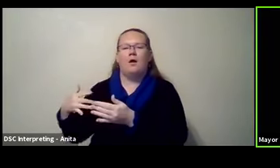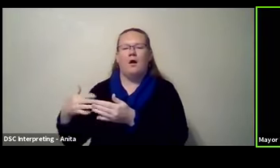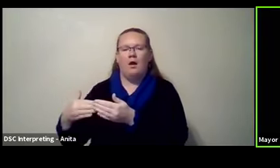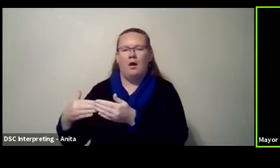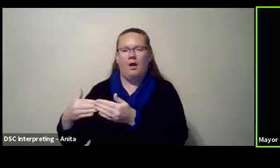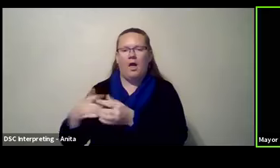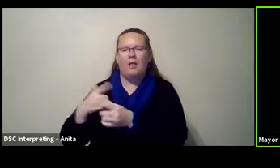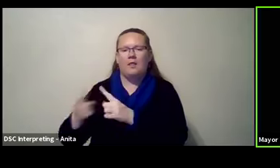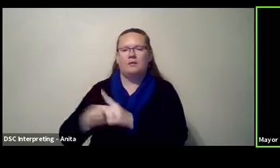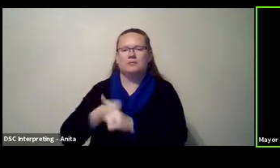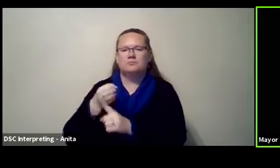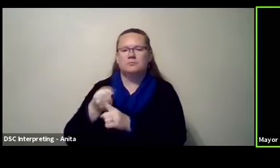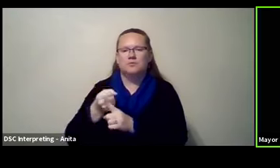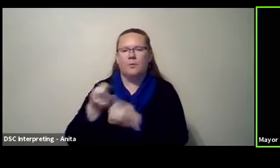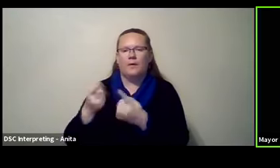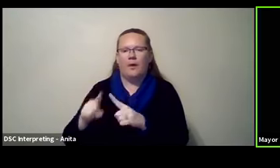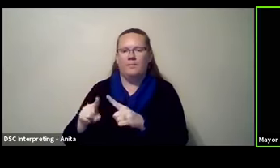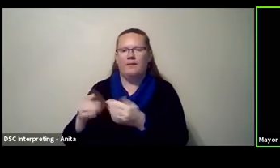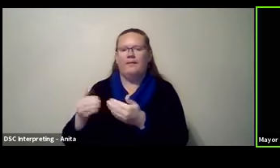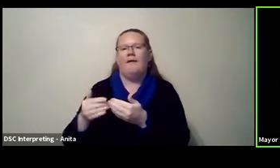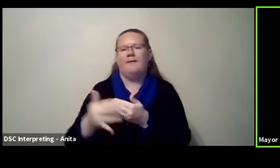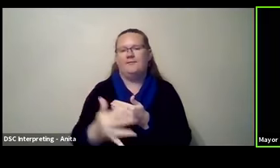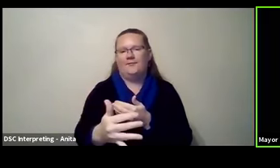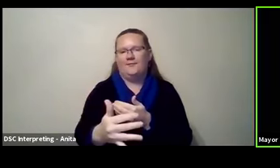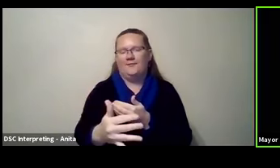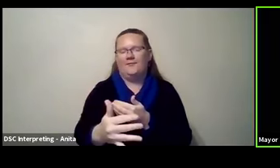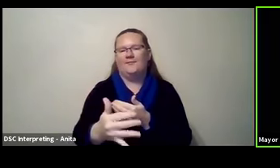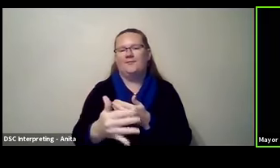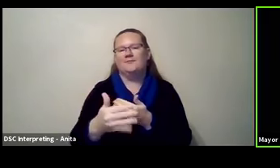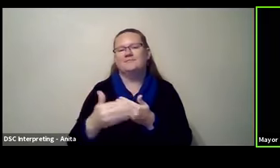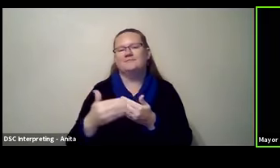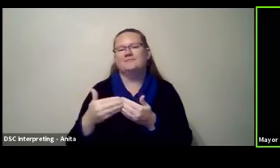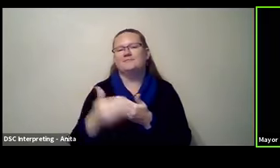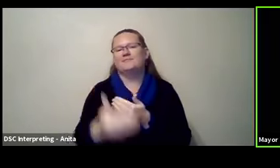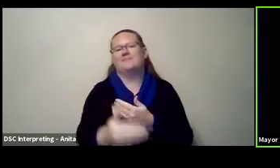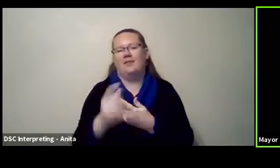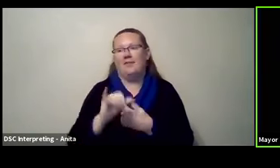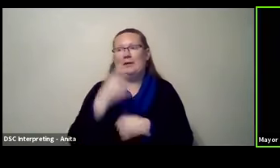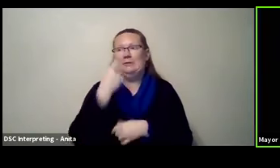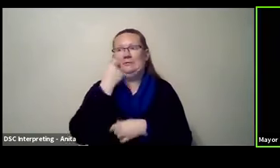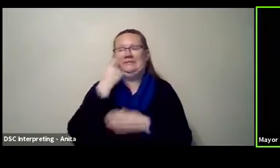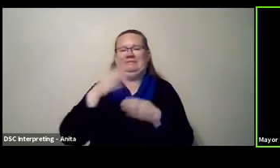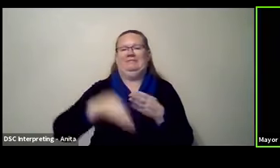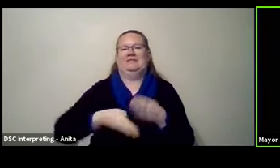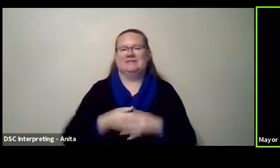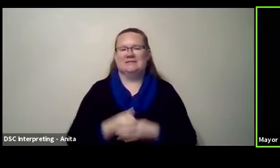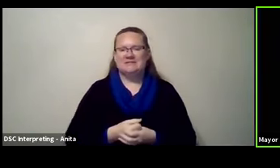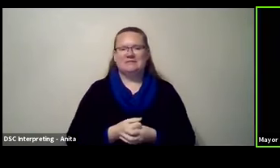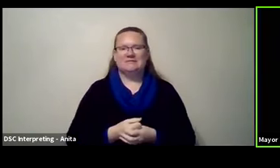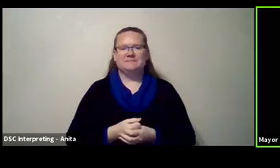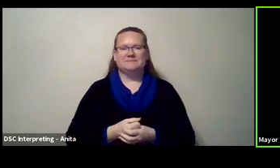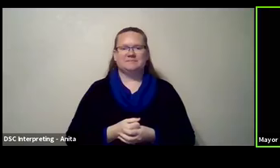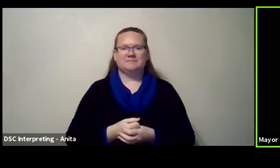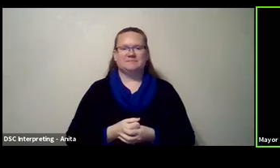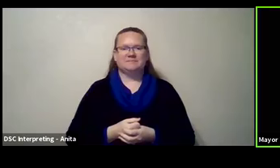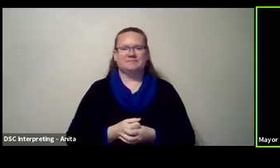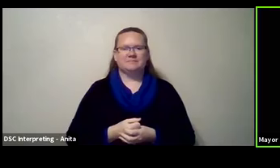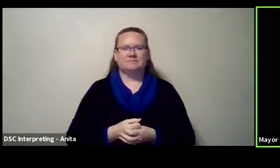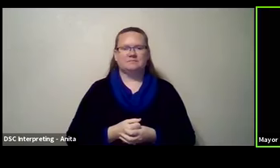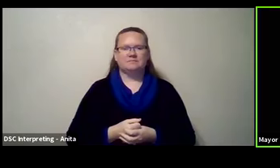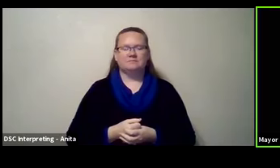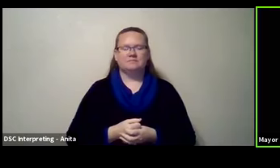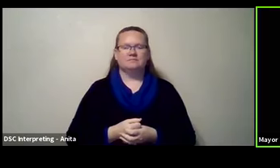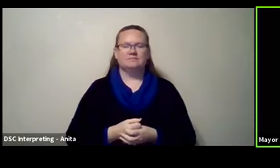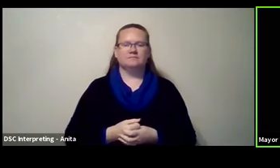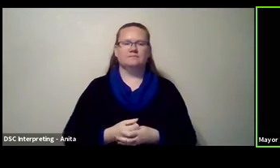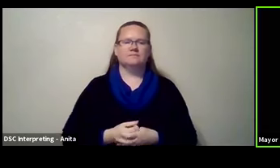circumstances that unfolded, there was the election after March 17th that concluded this past Tuesday. Um, what we know